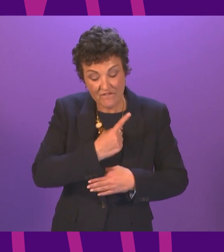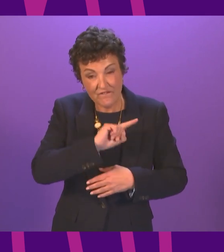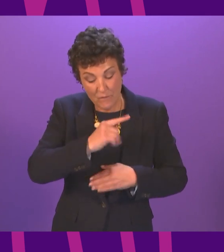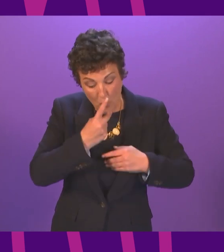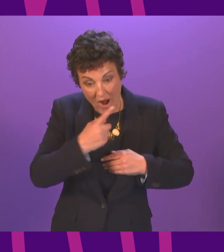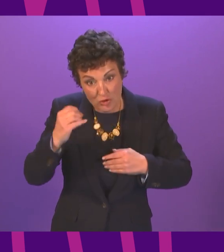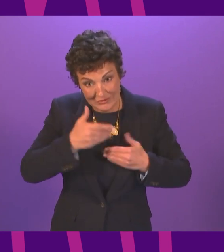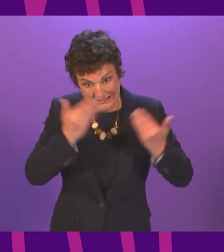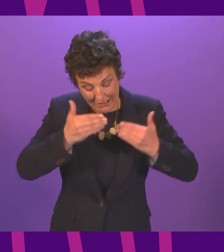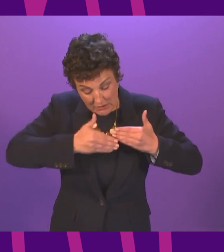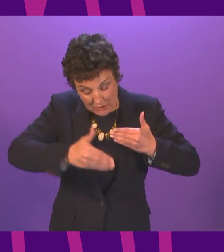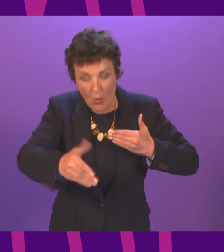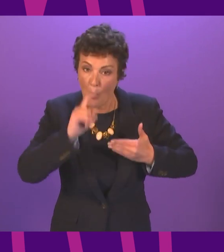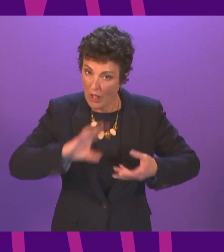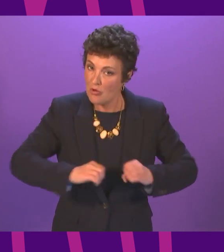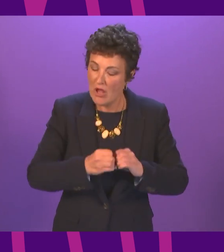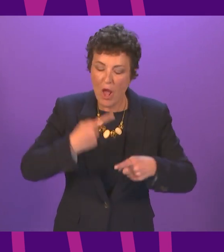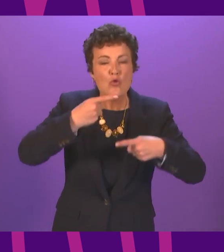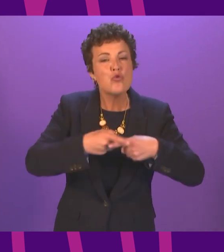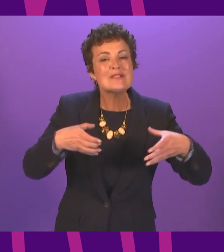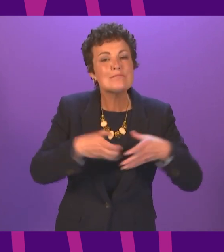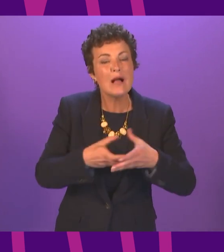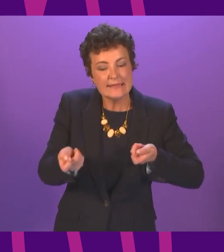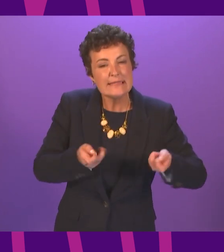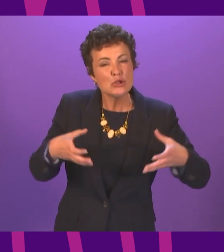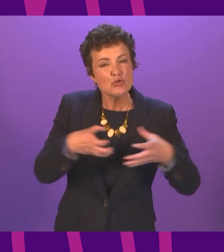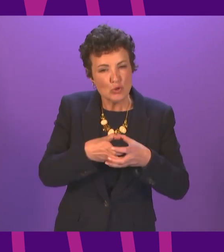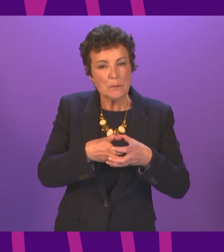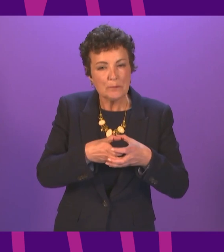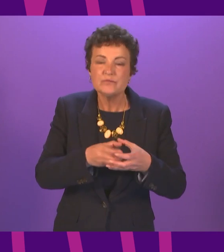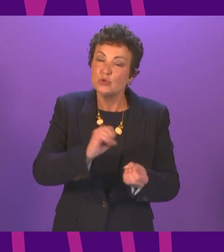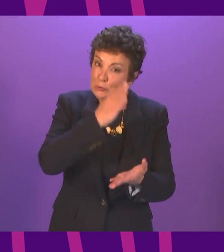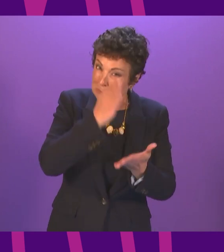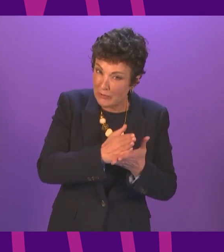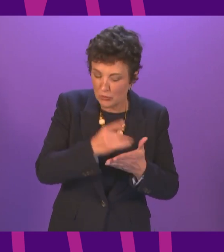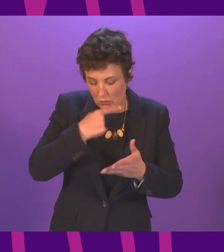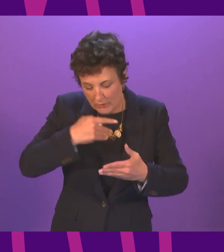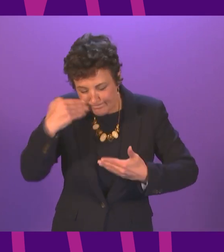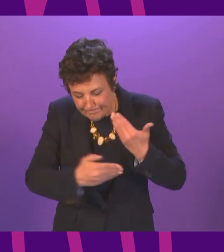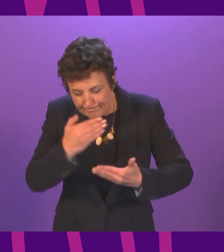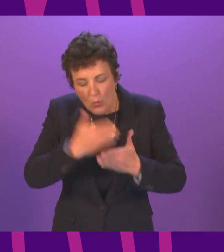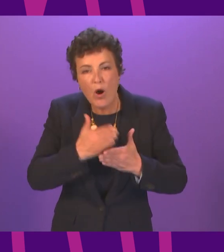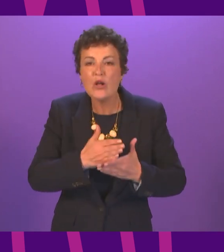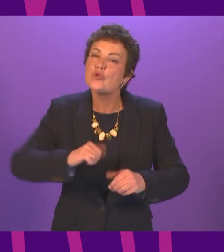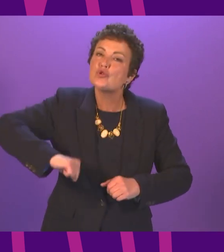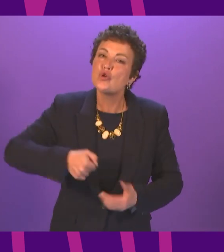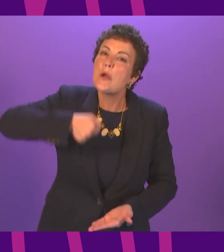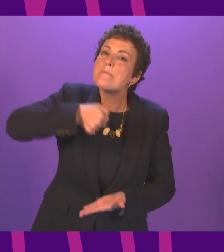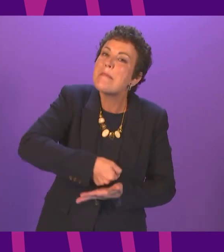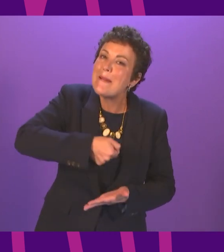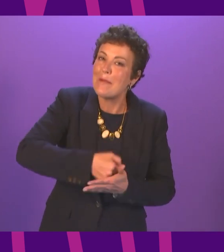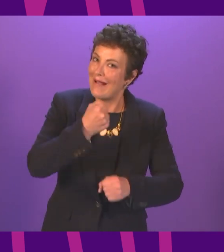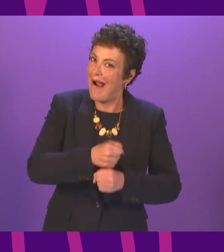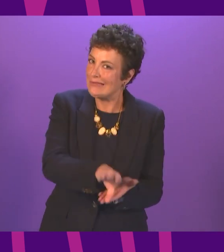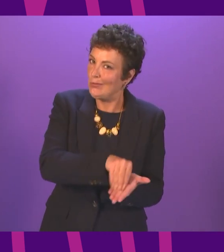establish a cross-party steering group looking to progress the delivery of the Scottish minimum income guarantee. We will begin to develop a new